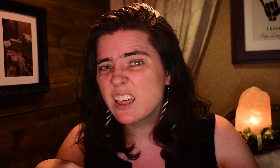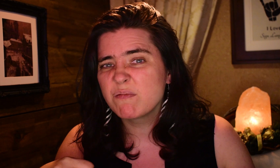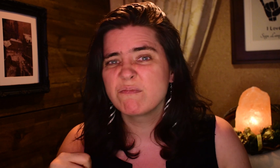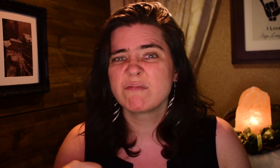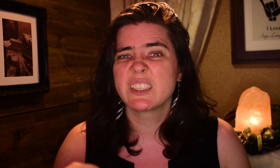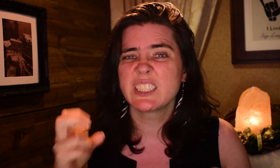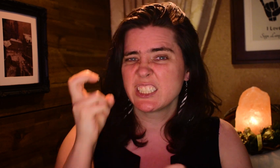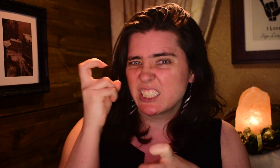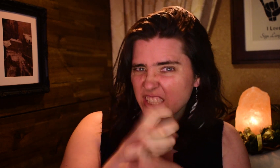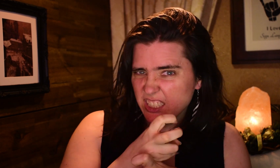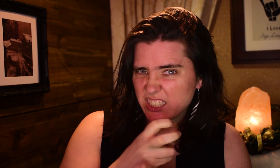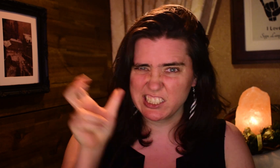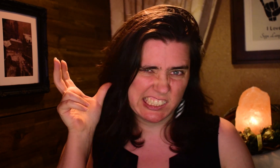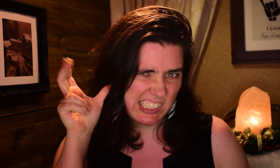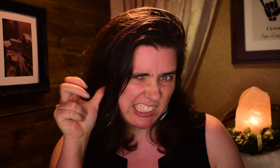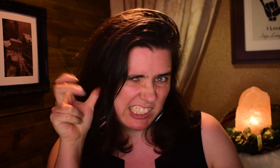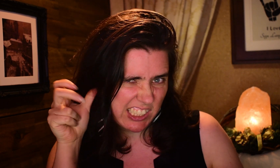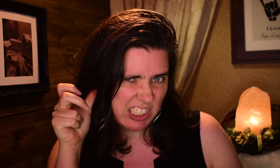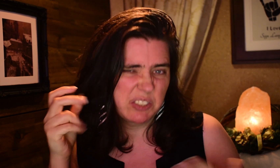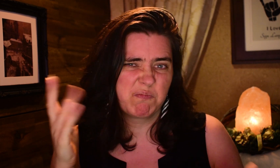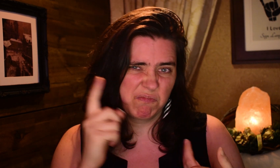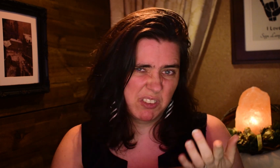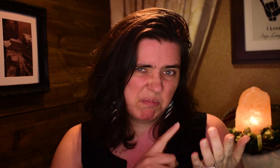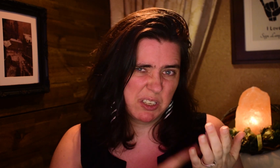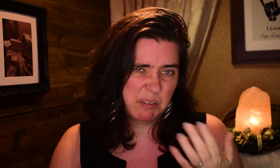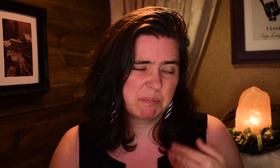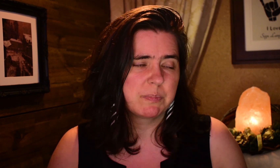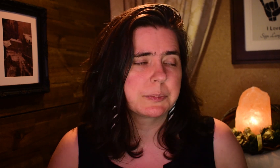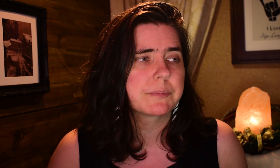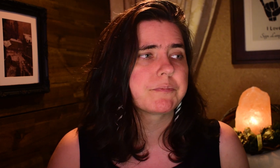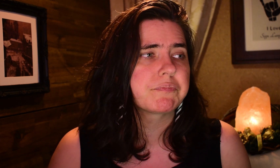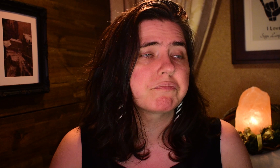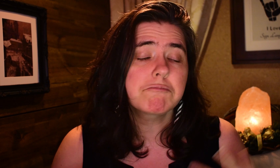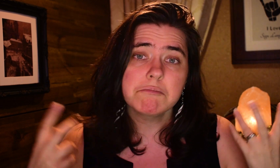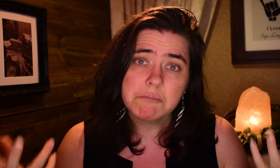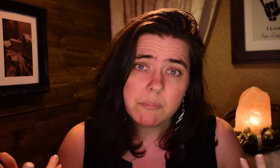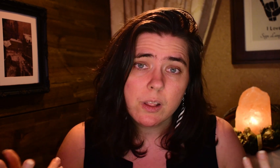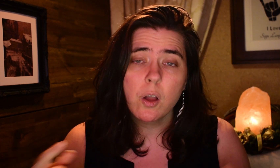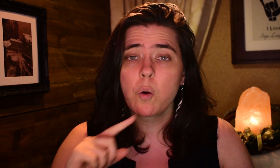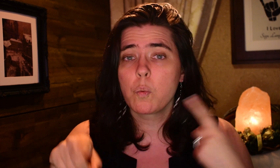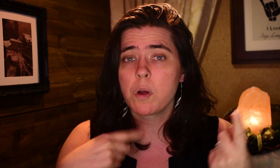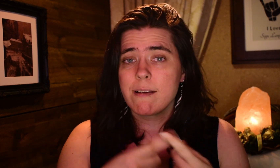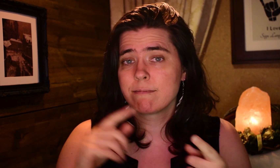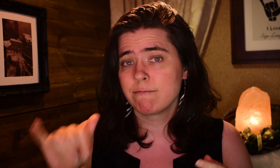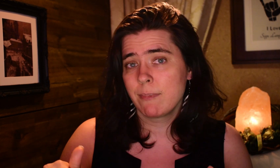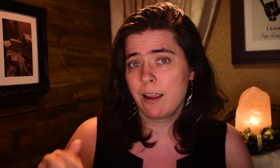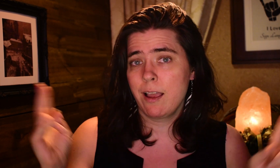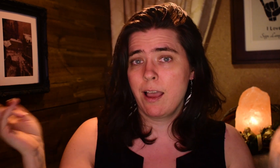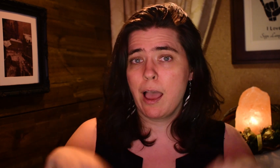But, it could be hard to hear sometimes. So,